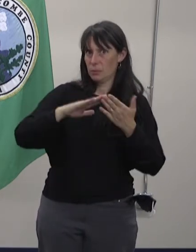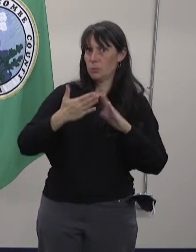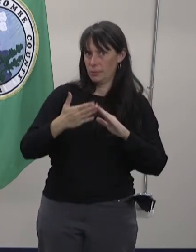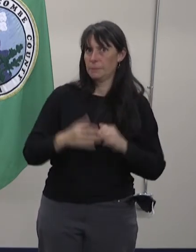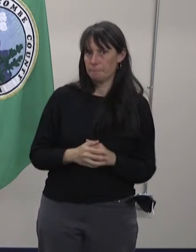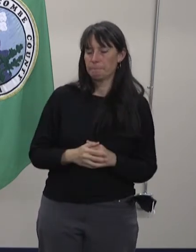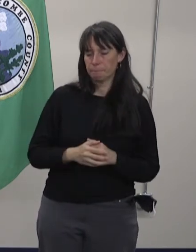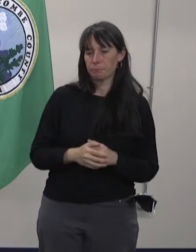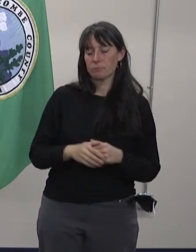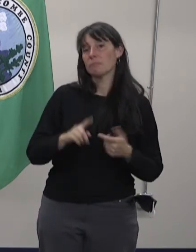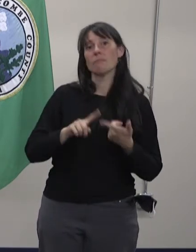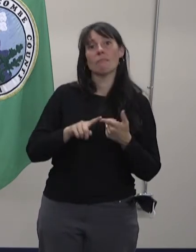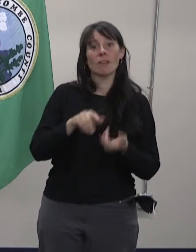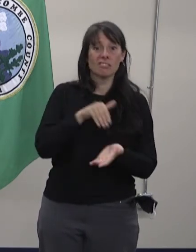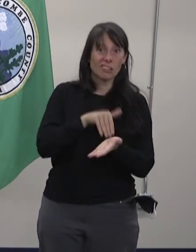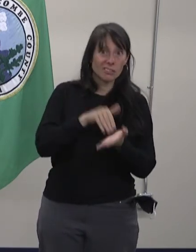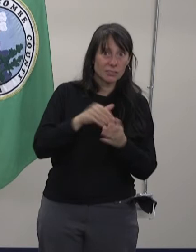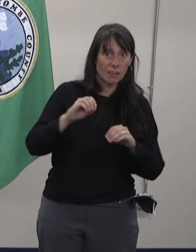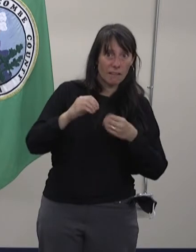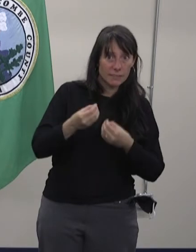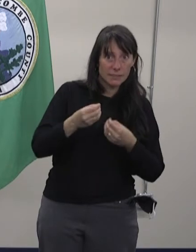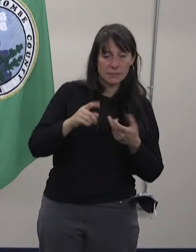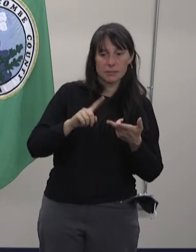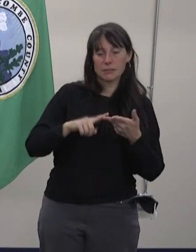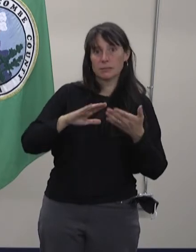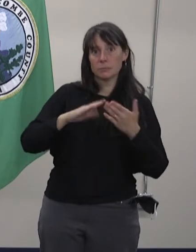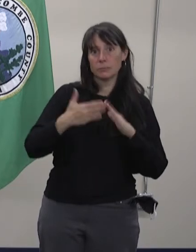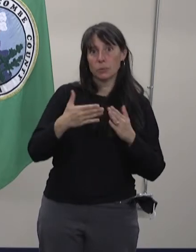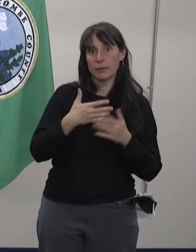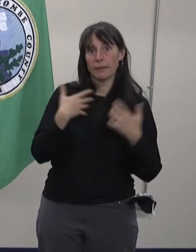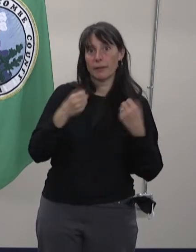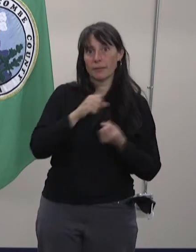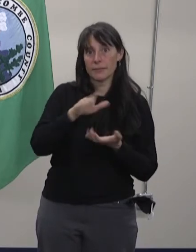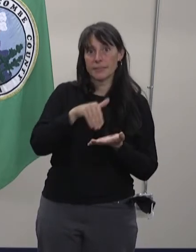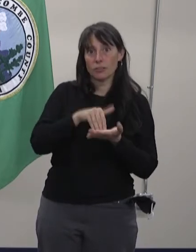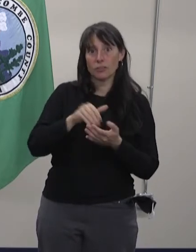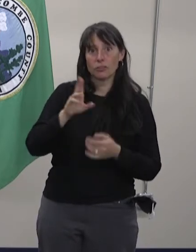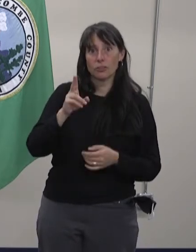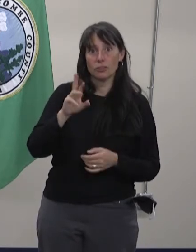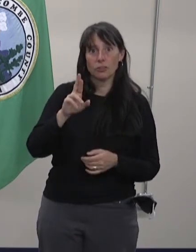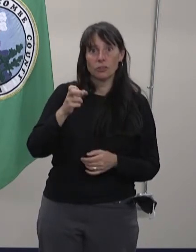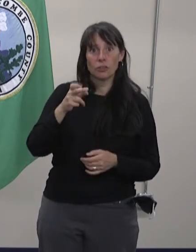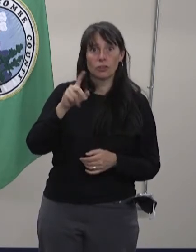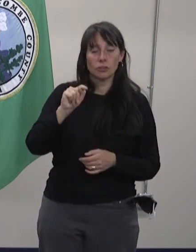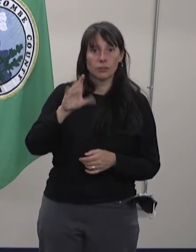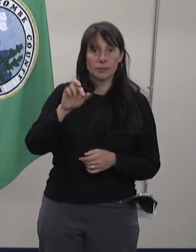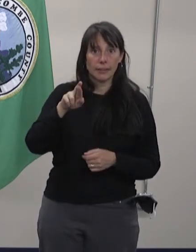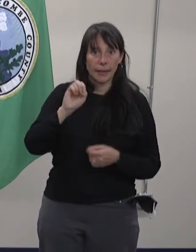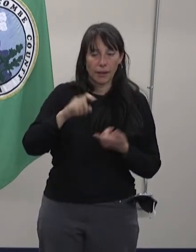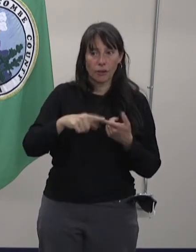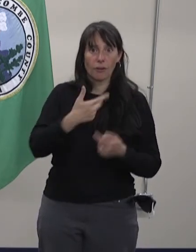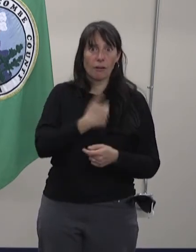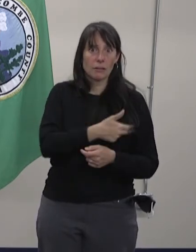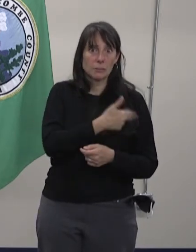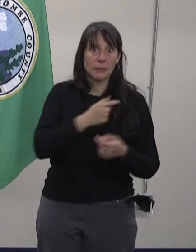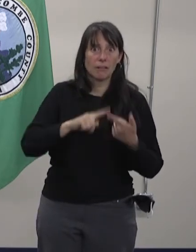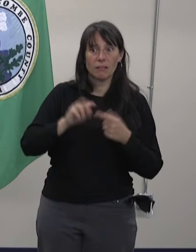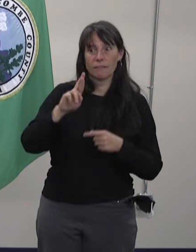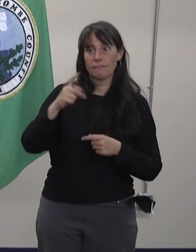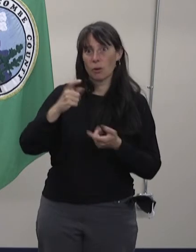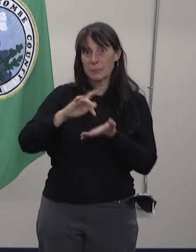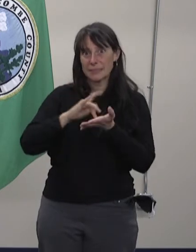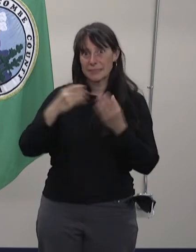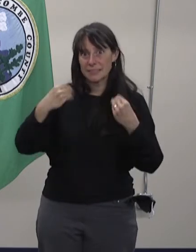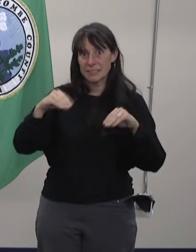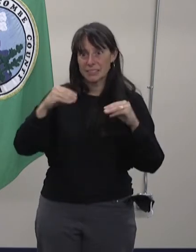Primary care providers, community health centers, urgent cares, hospital systems and several pharmacies are offering testing.